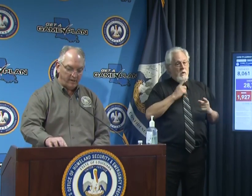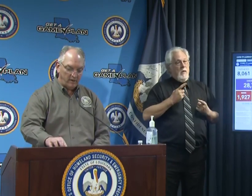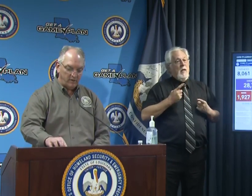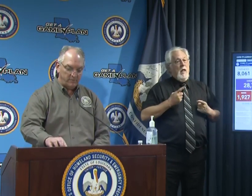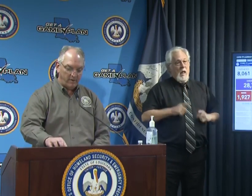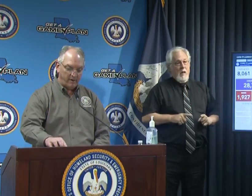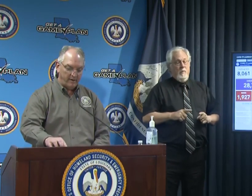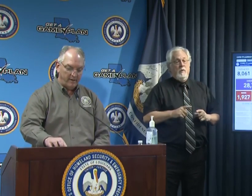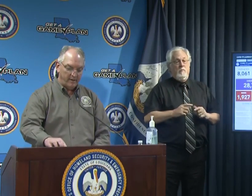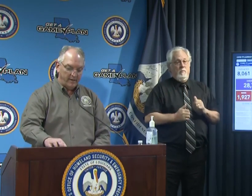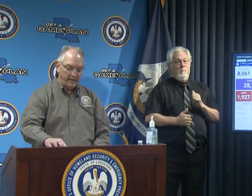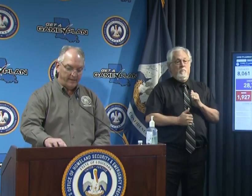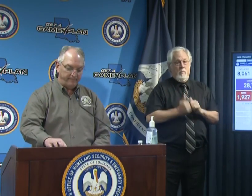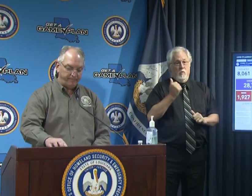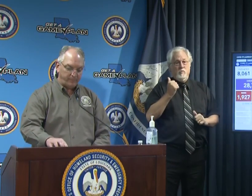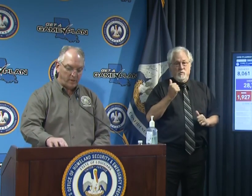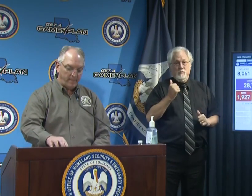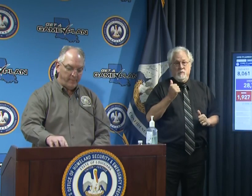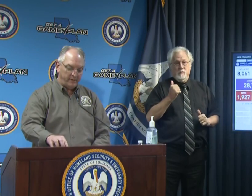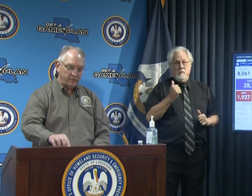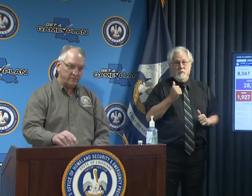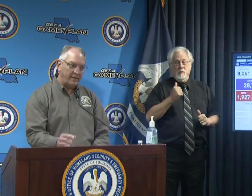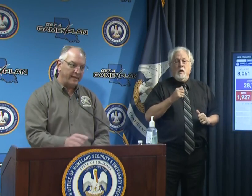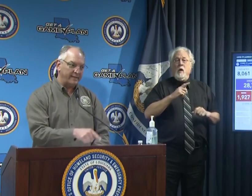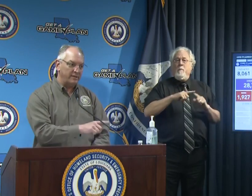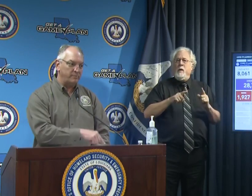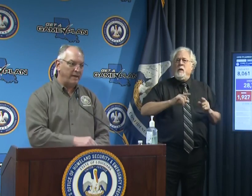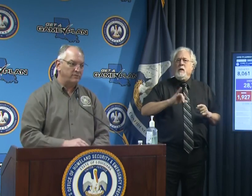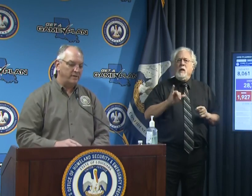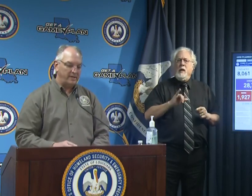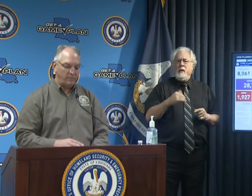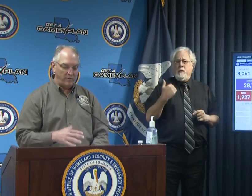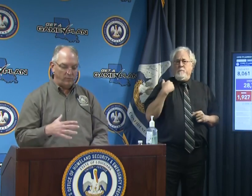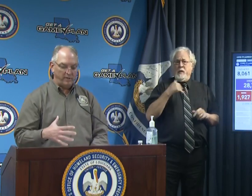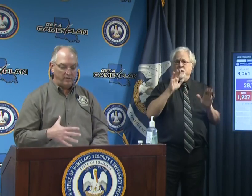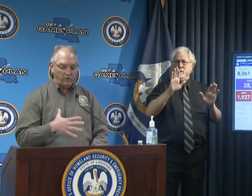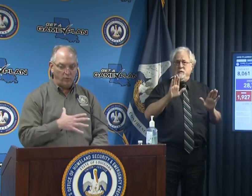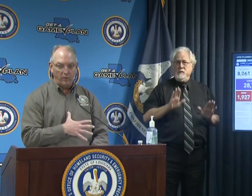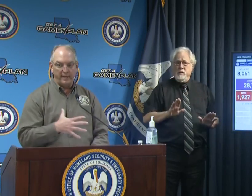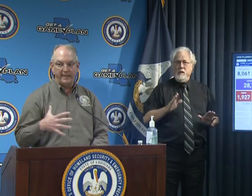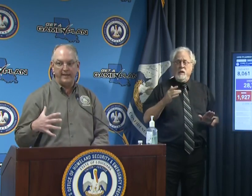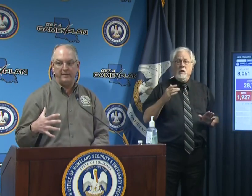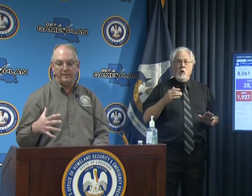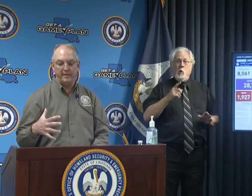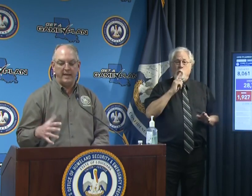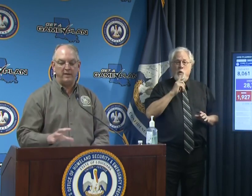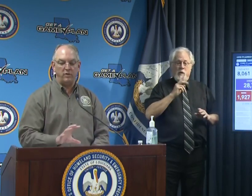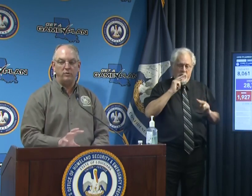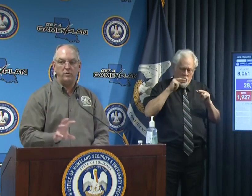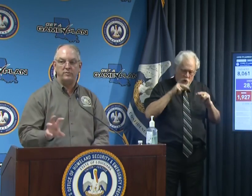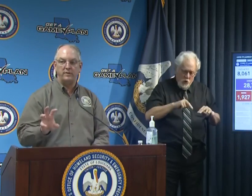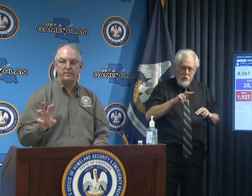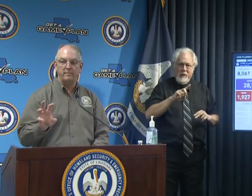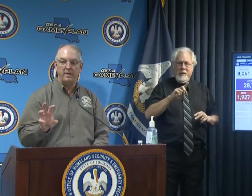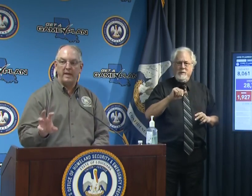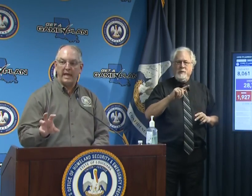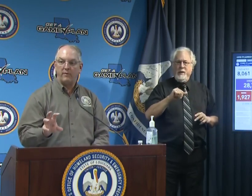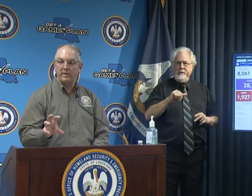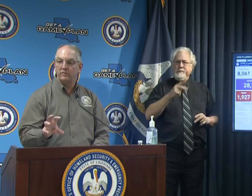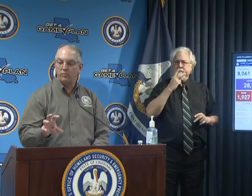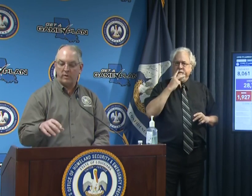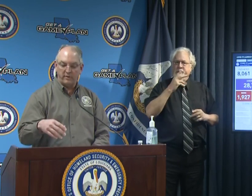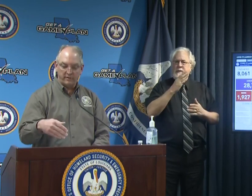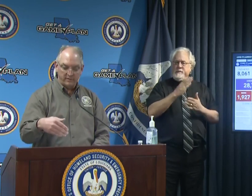in large part but just like this past Sunday when we you really dig into the data you do see some